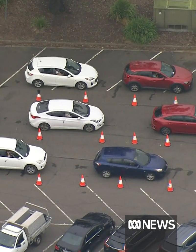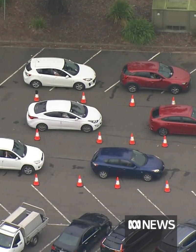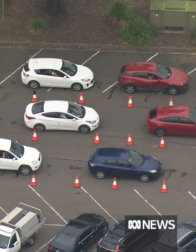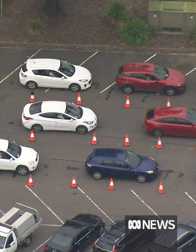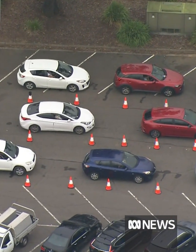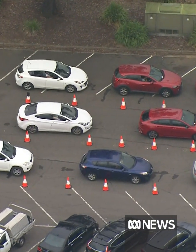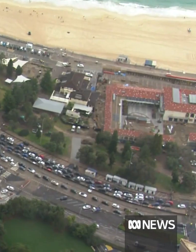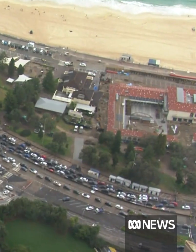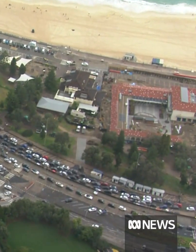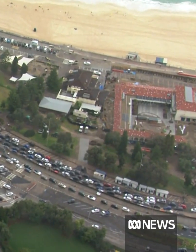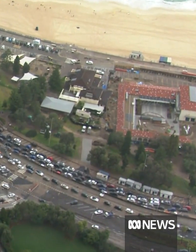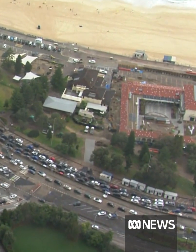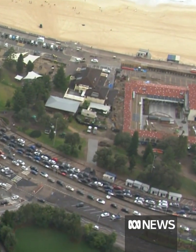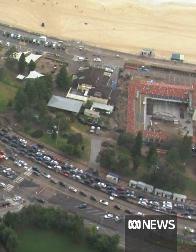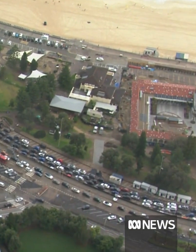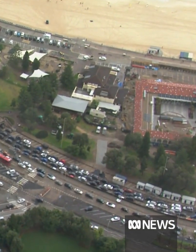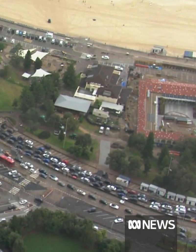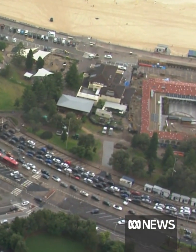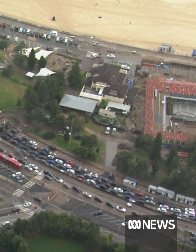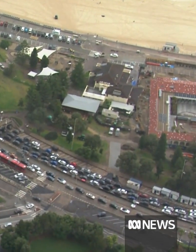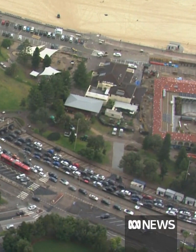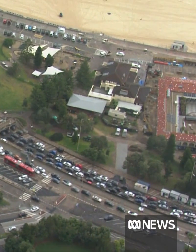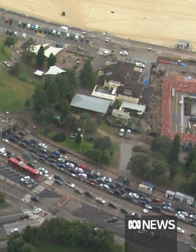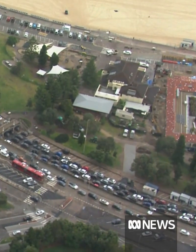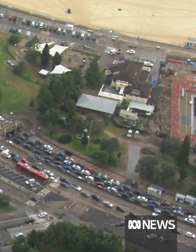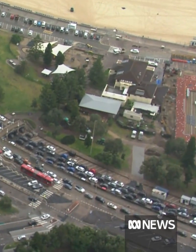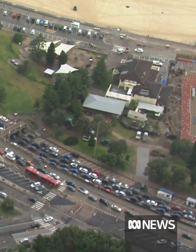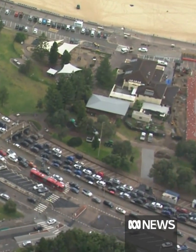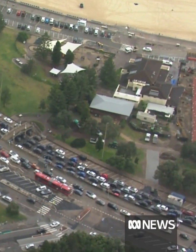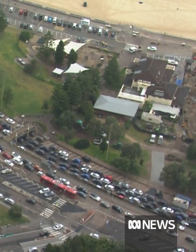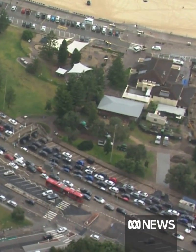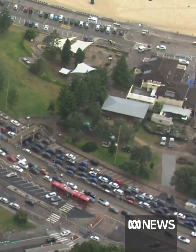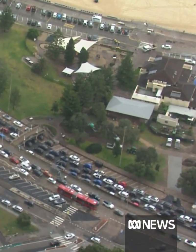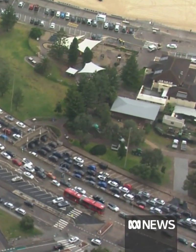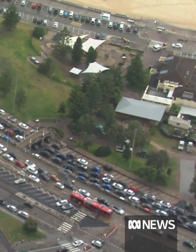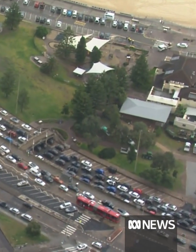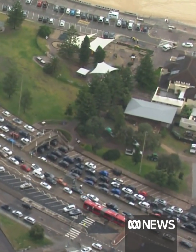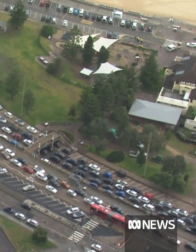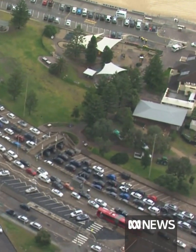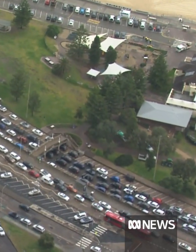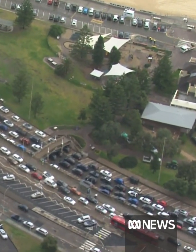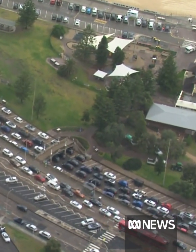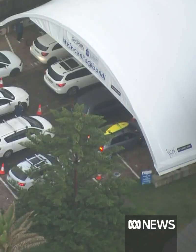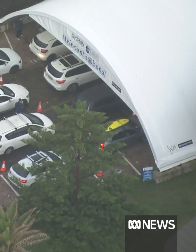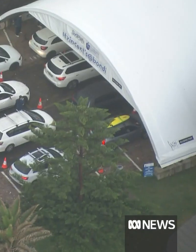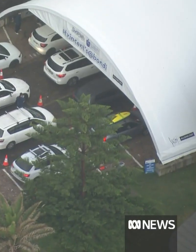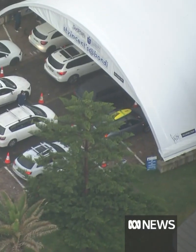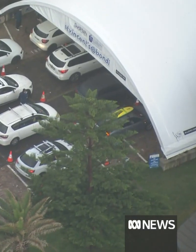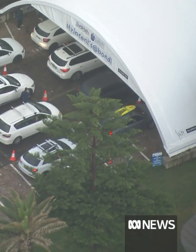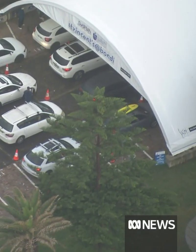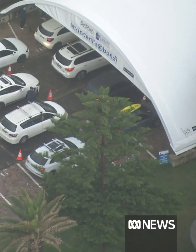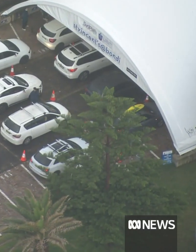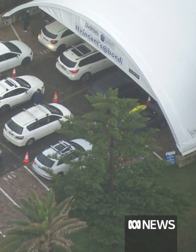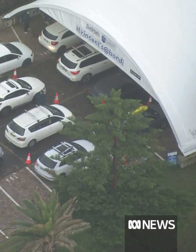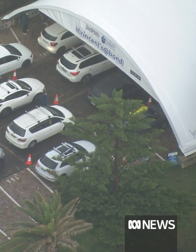free rapid tests from 2022, but the details of the rollout are still being considered. The Health Minister is urging people not to get a